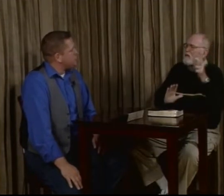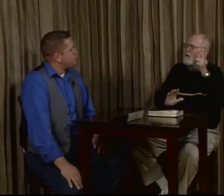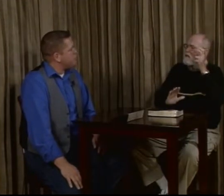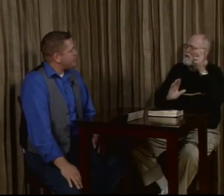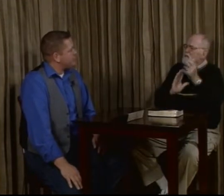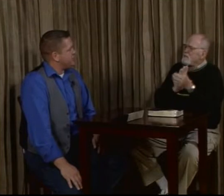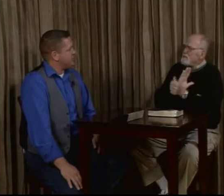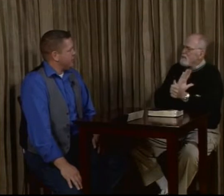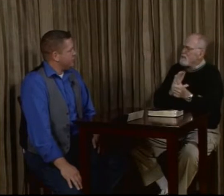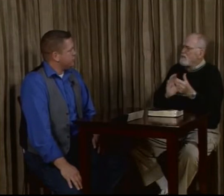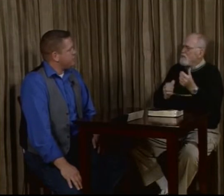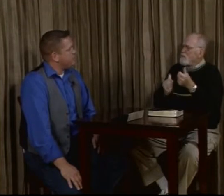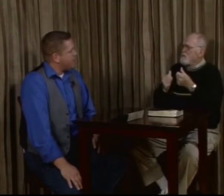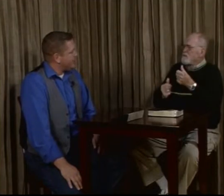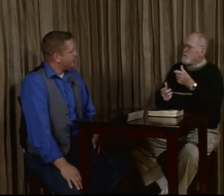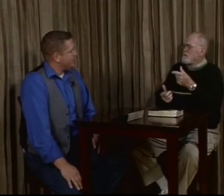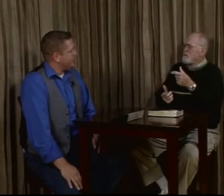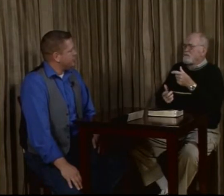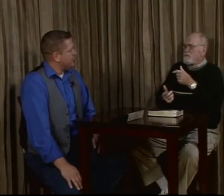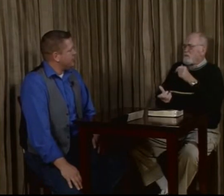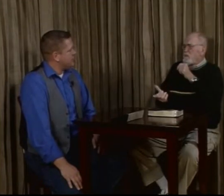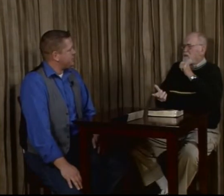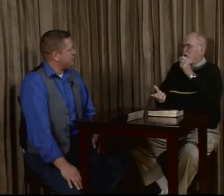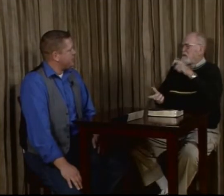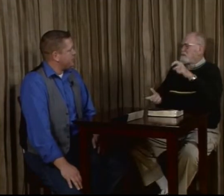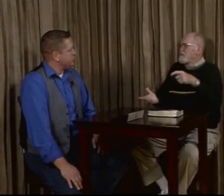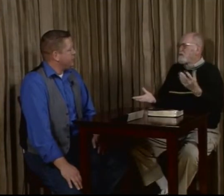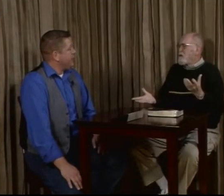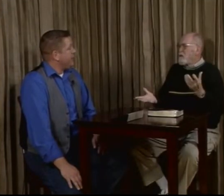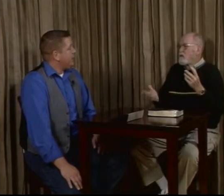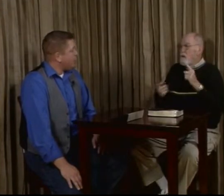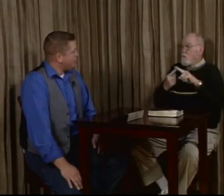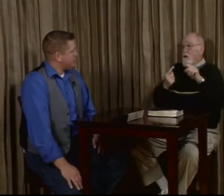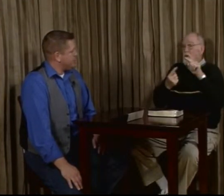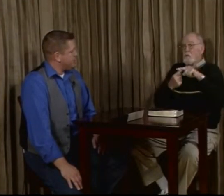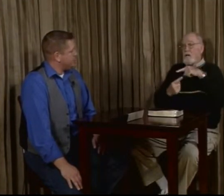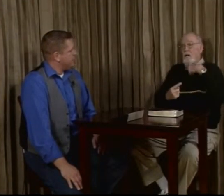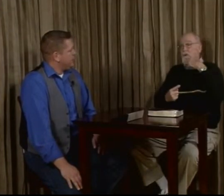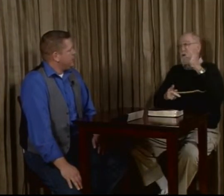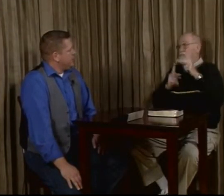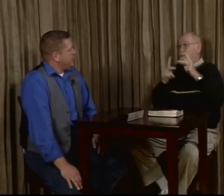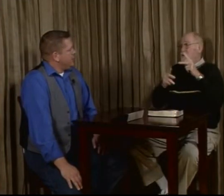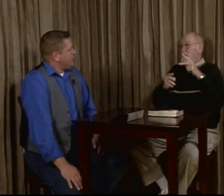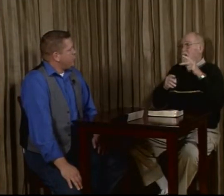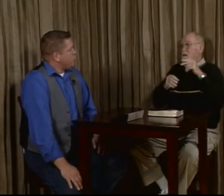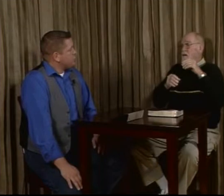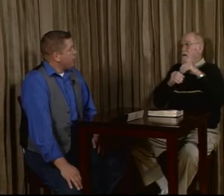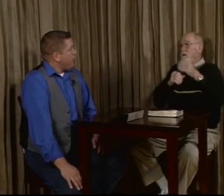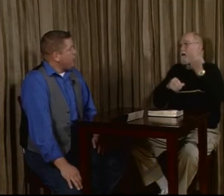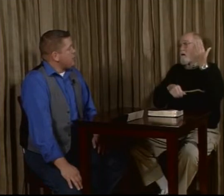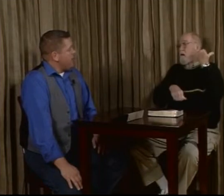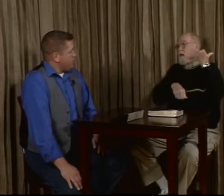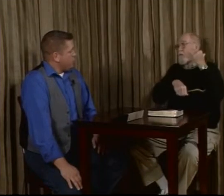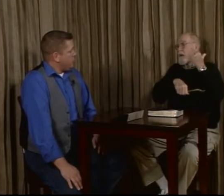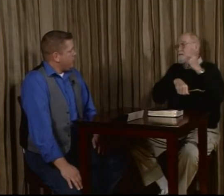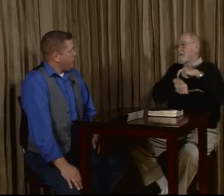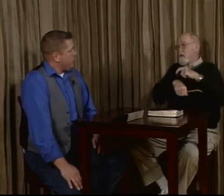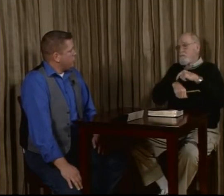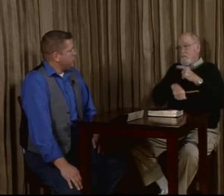speech skills or speaking skills or even listening skills or hearing skills. And, of course, to hearing people in those